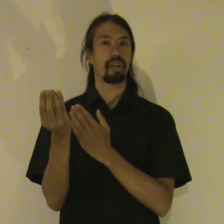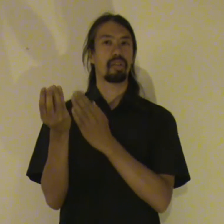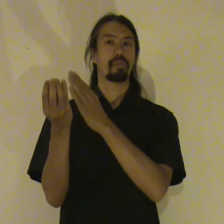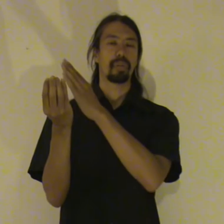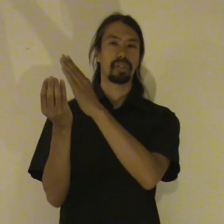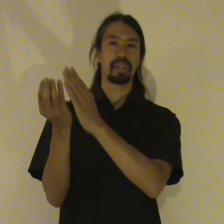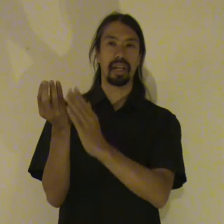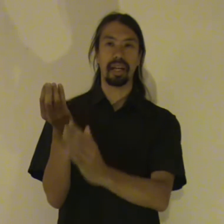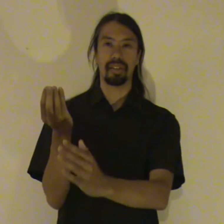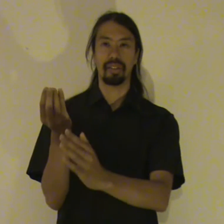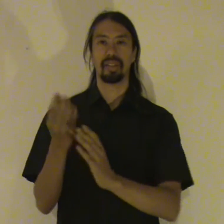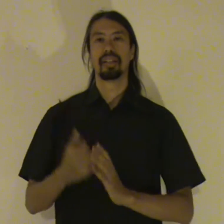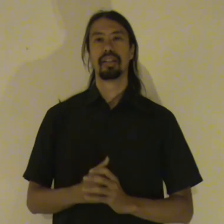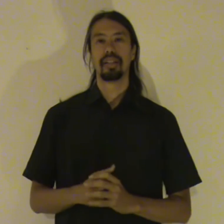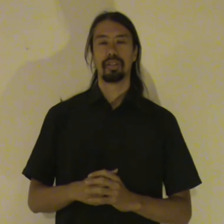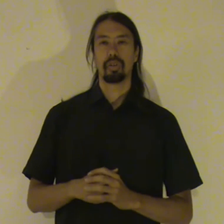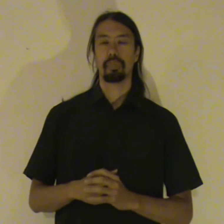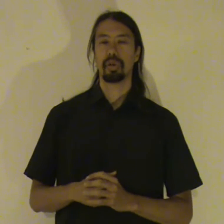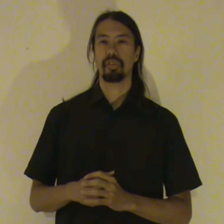something which is connected to the person.